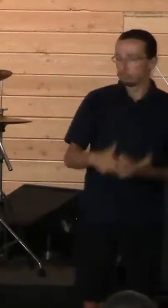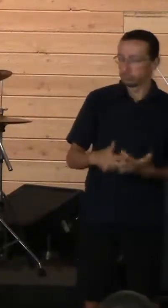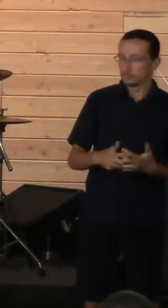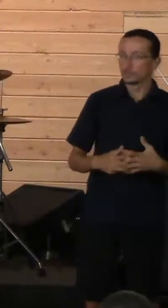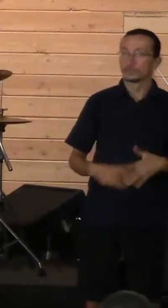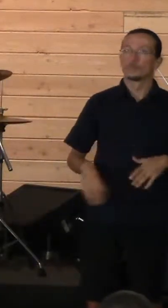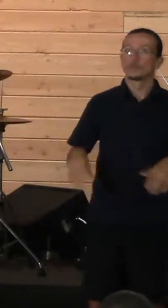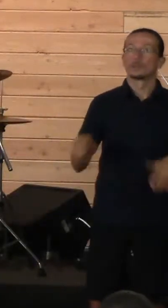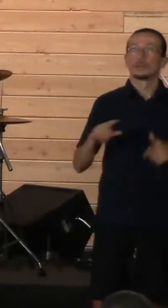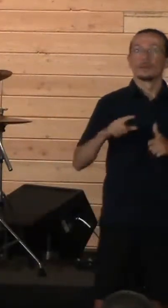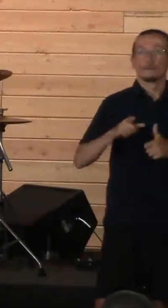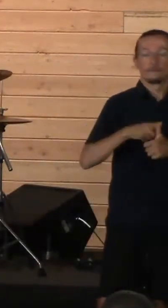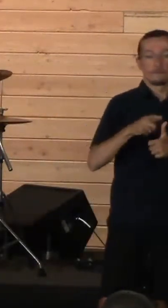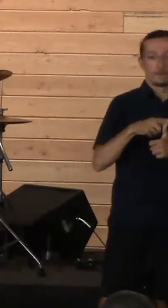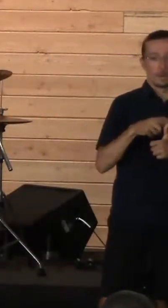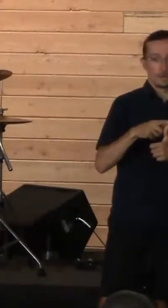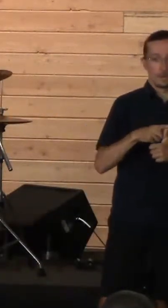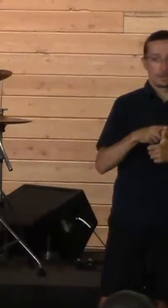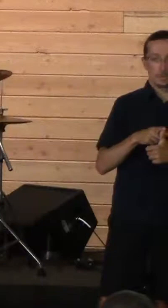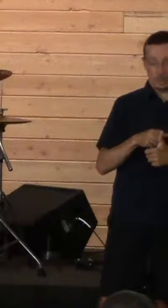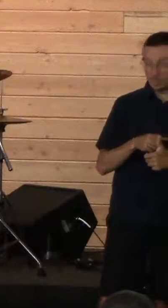I give you permission to mourn?